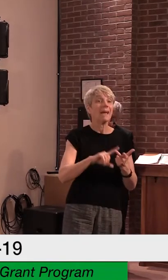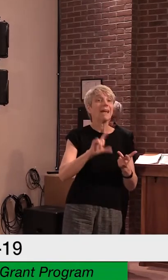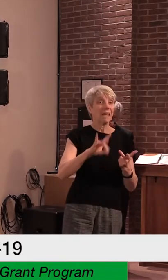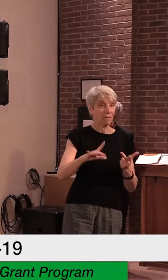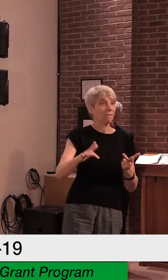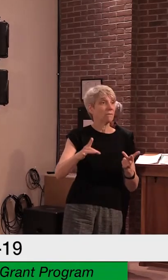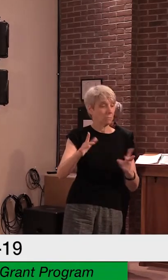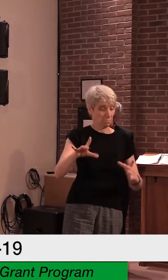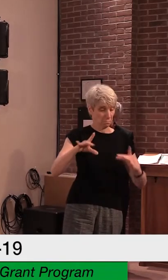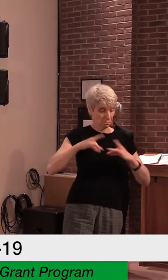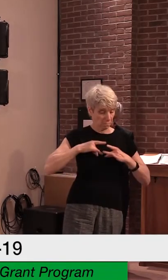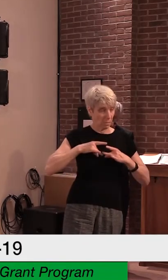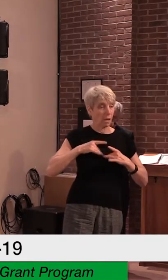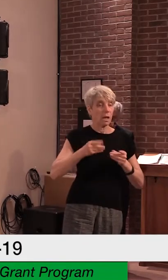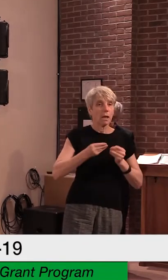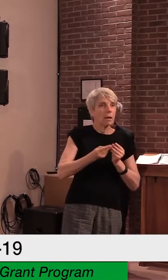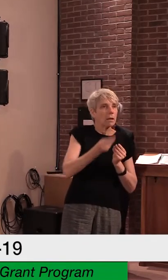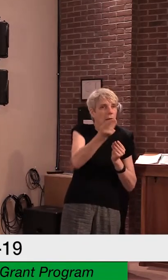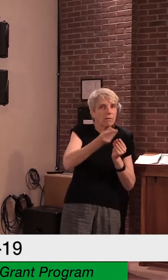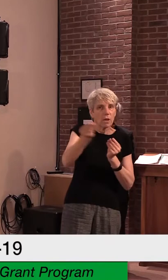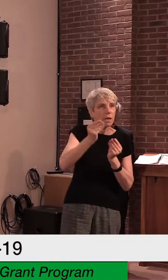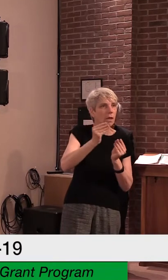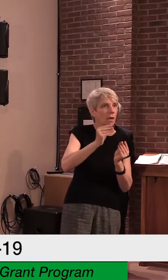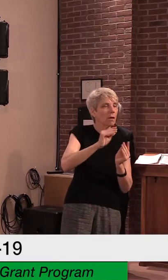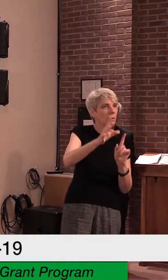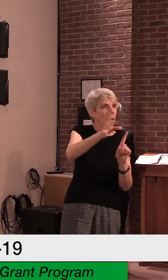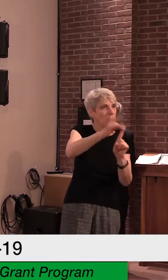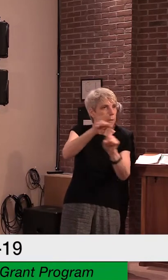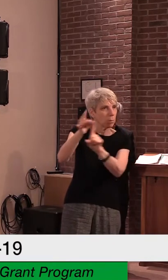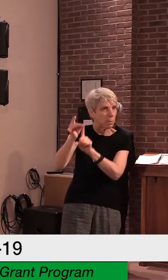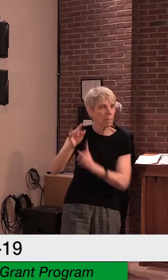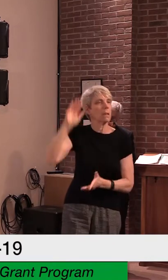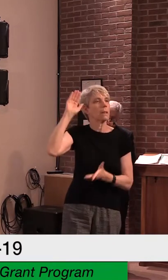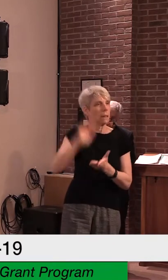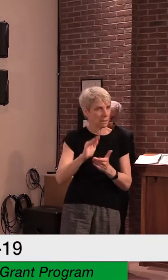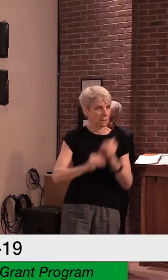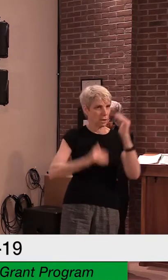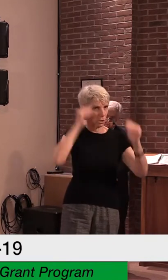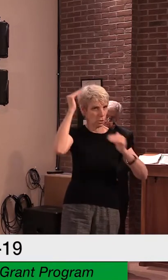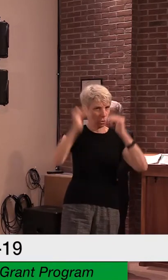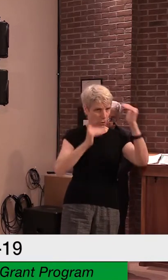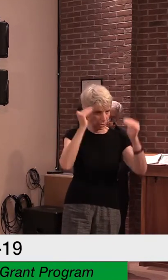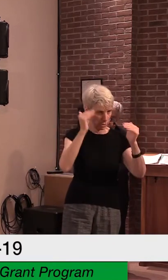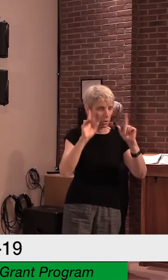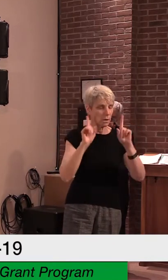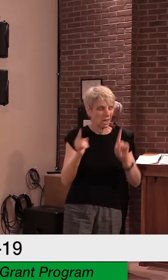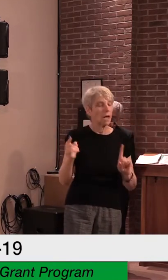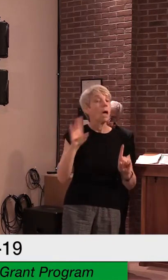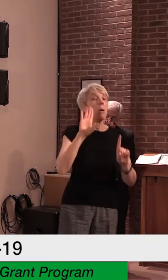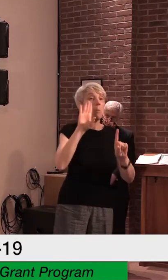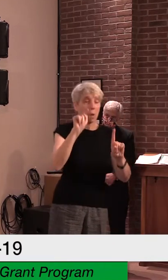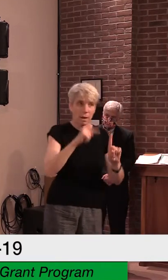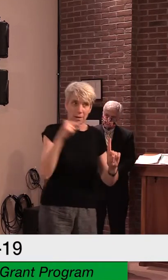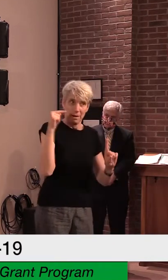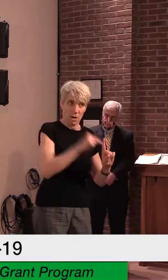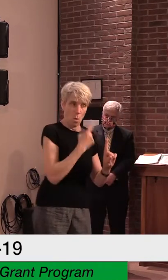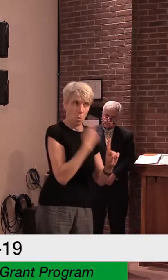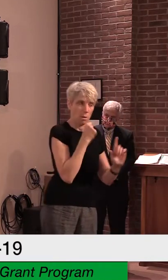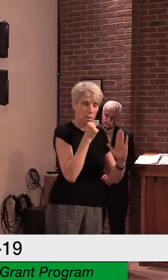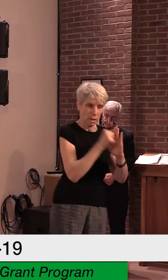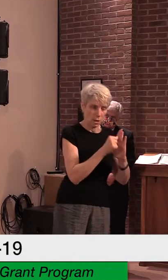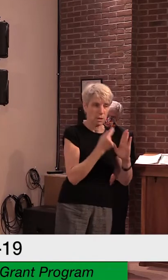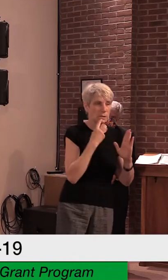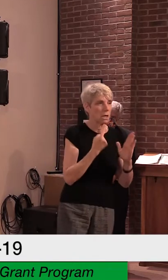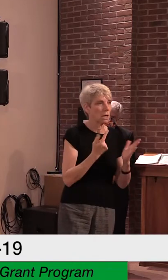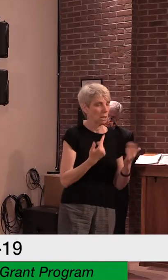the investigators suggest that children under the age of five with mild to moderate symptoms of COVID-19